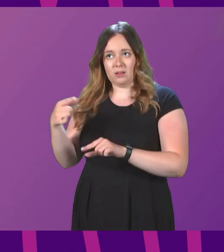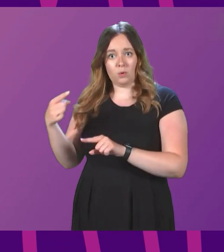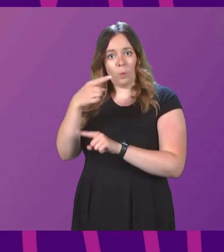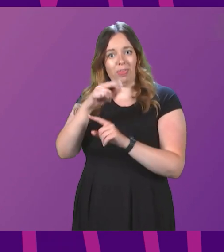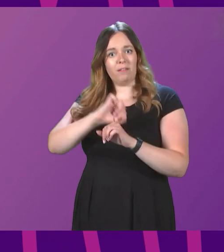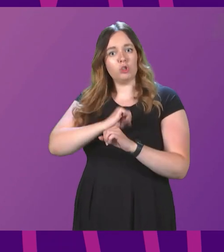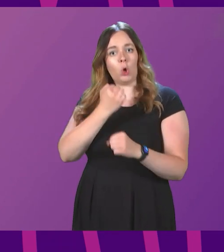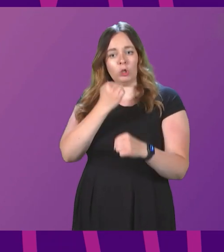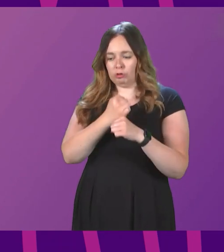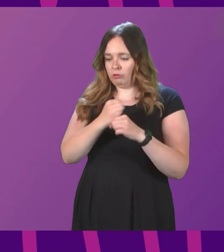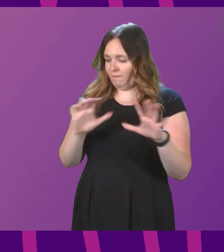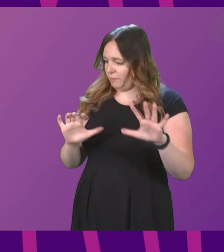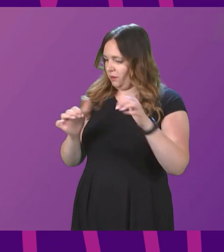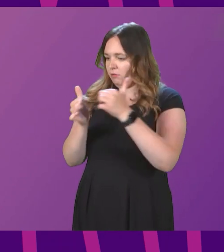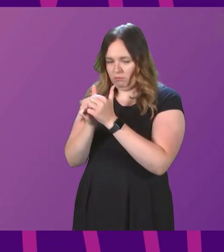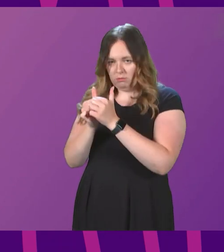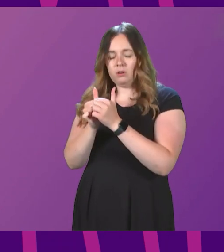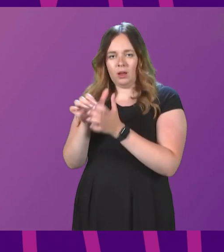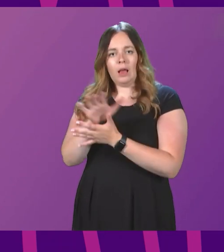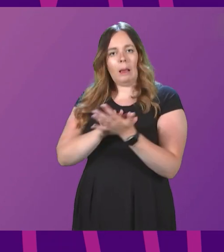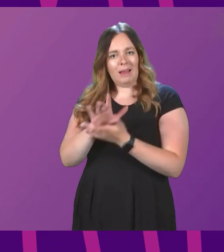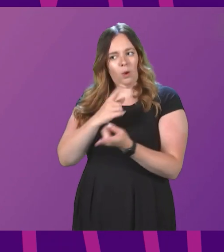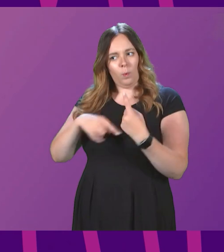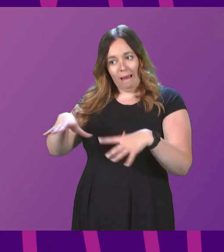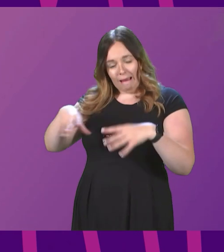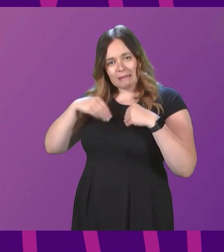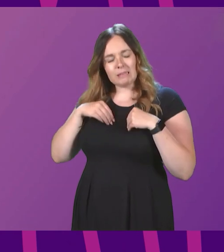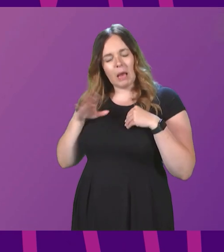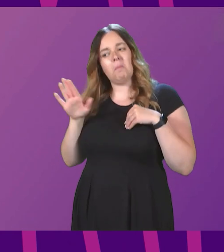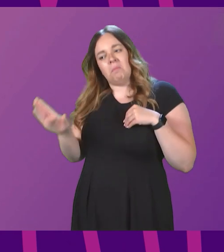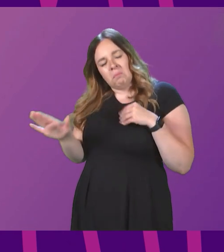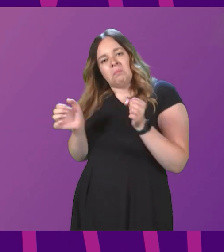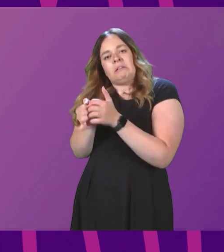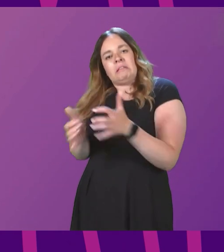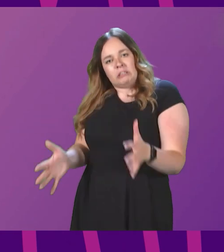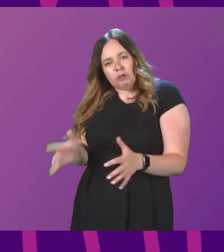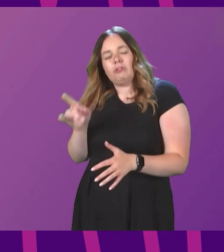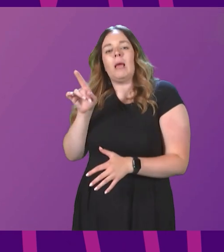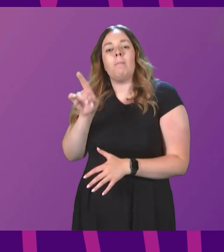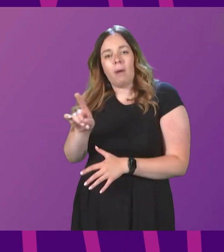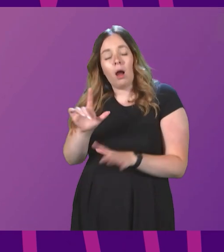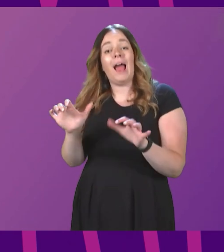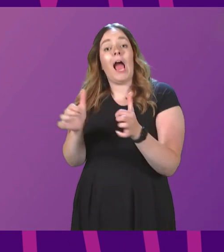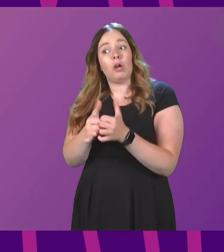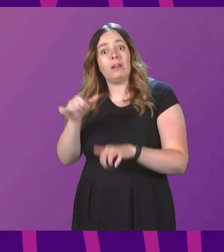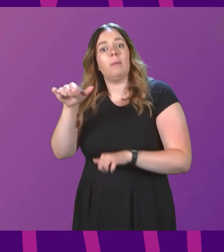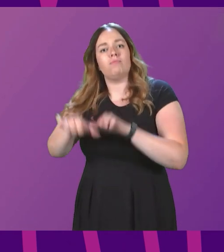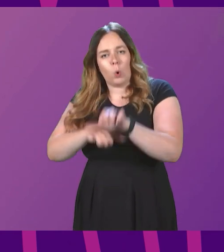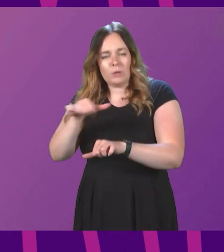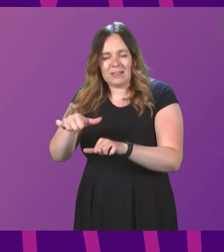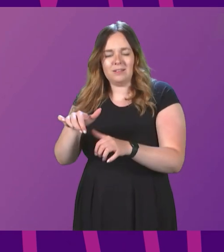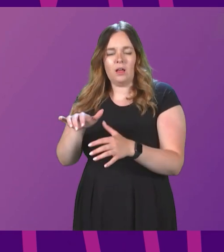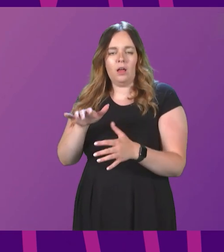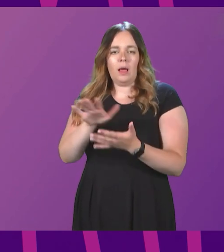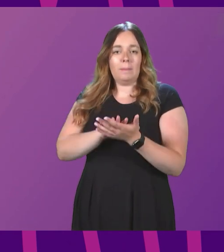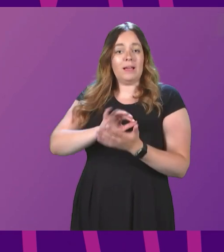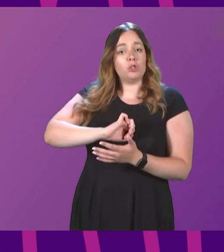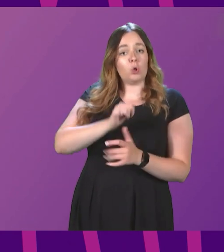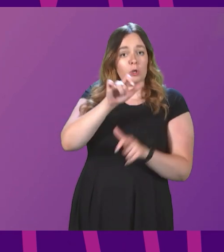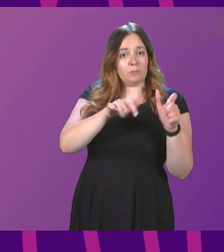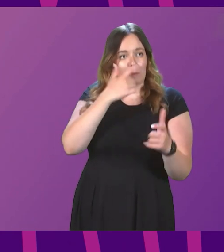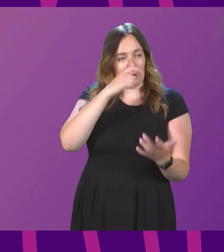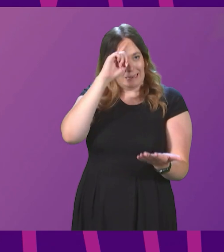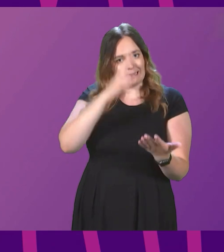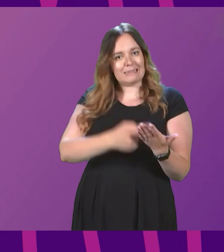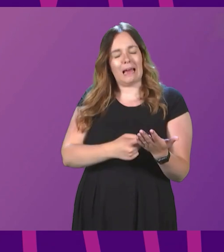government that had us accept that we disagreed, but nevertheless agree a process that would allow the Scottish people to